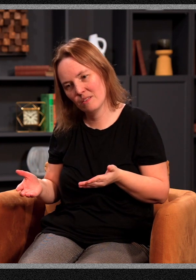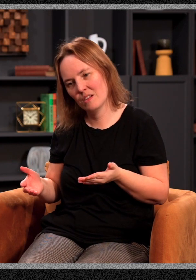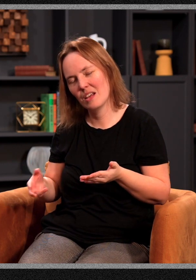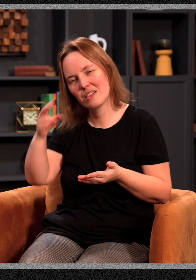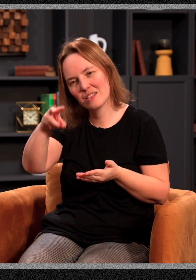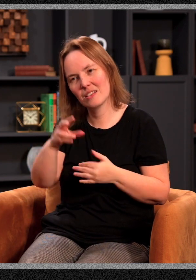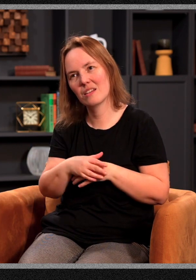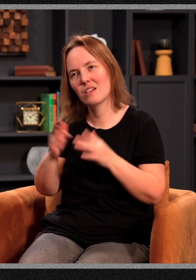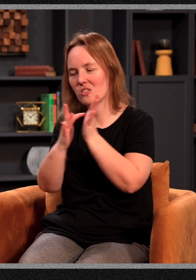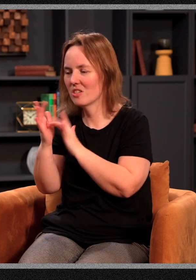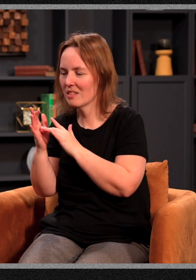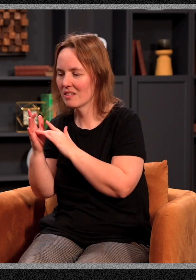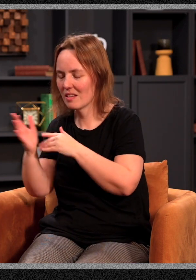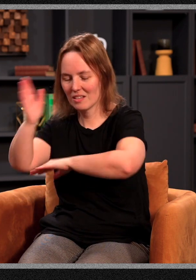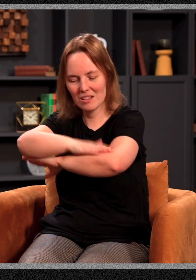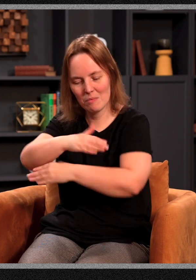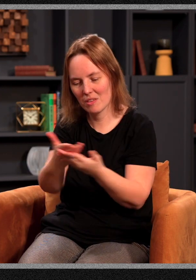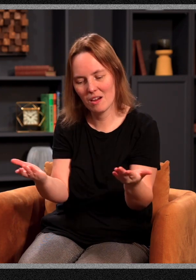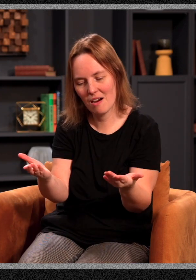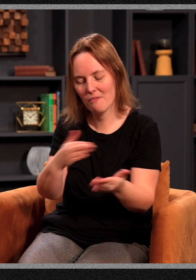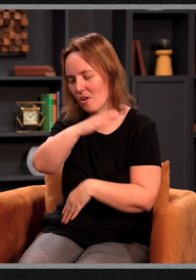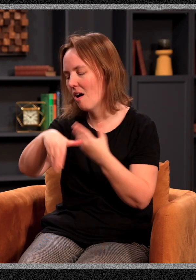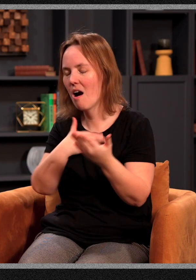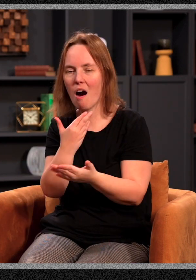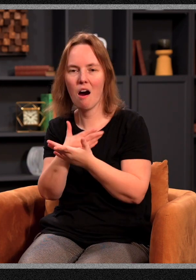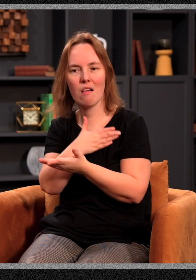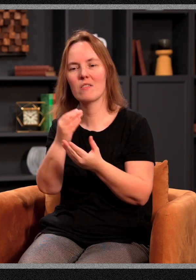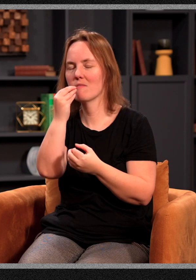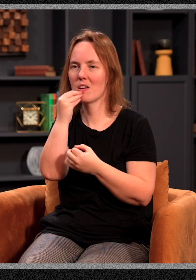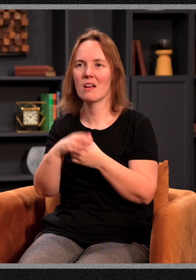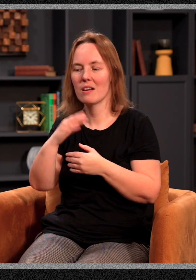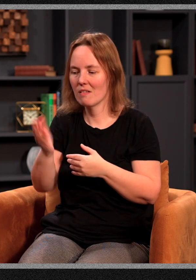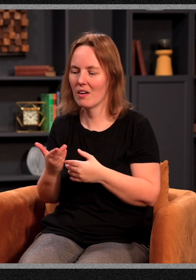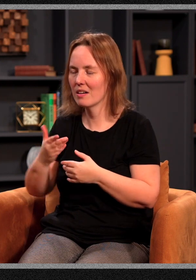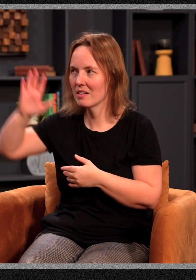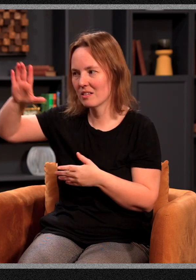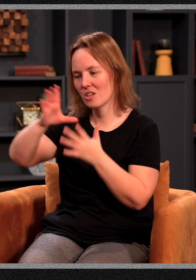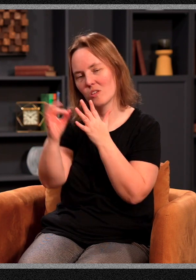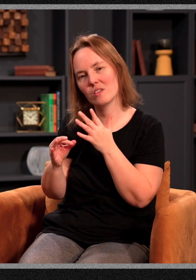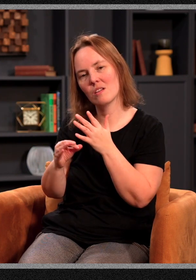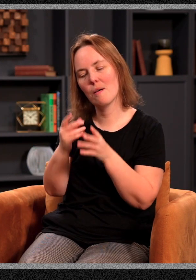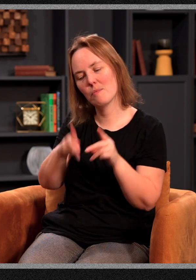as the hymn writer said, Jesus has a table spread where all the saints of God are fed and he invites his chosen people come and dine.